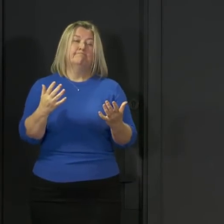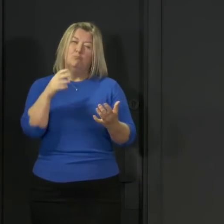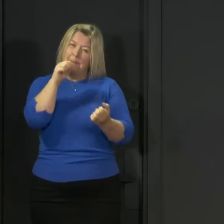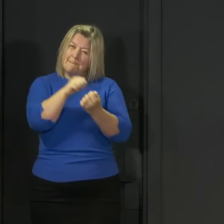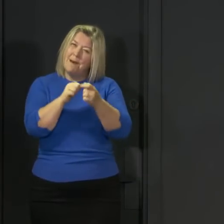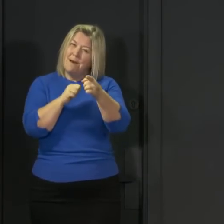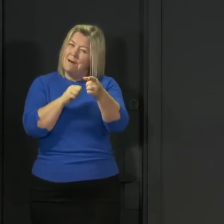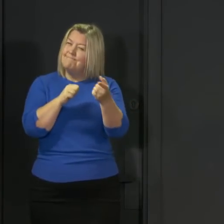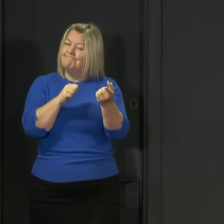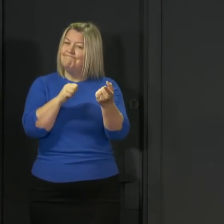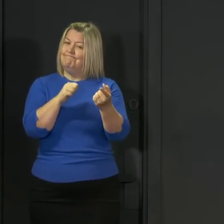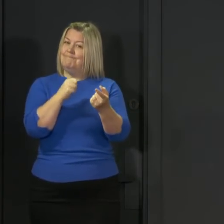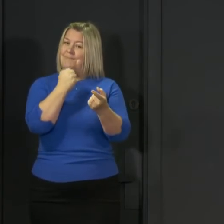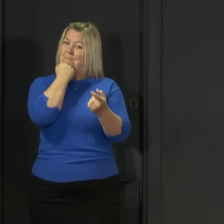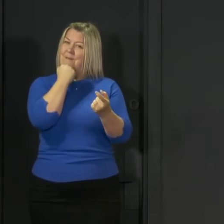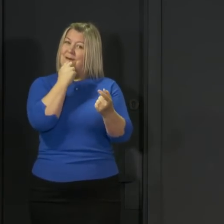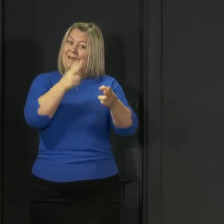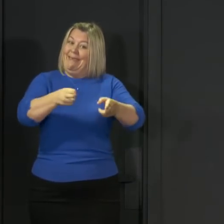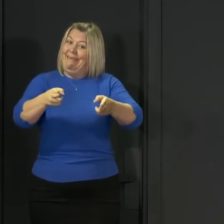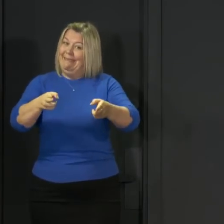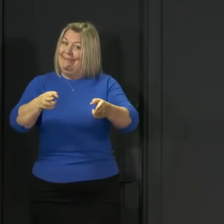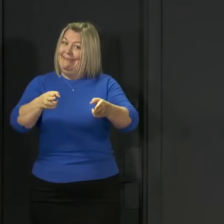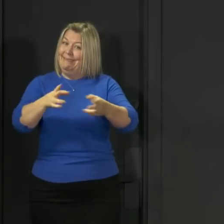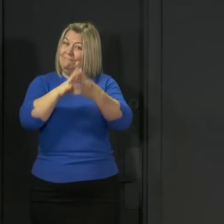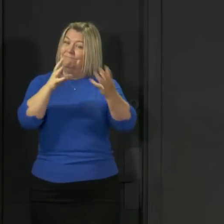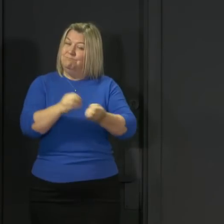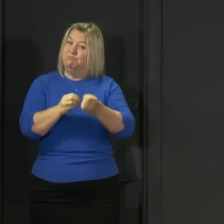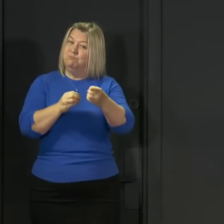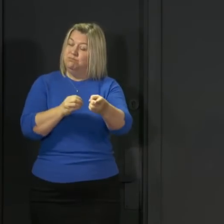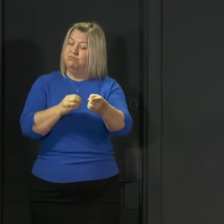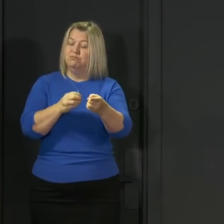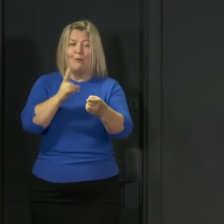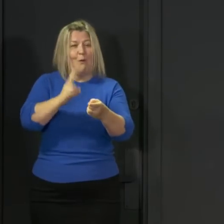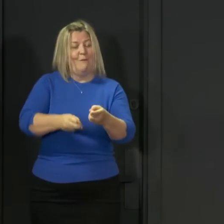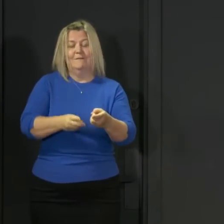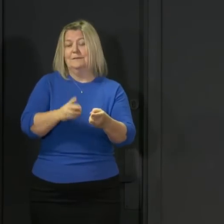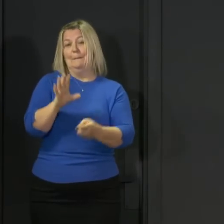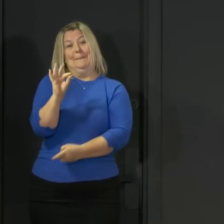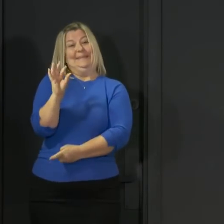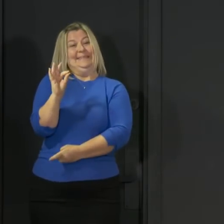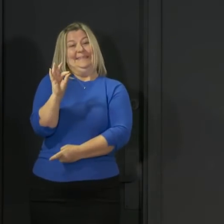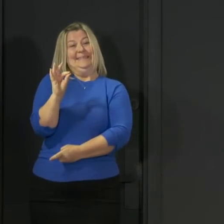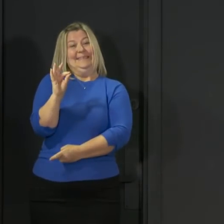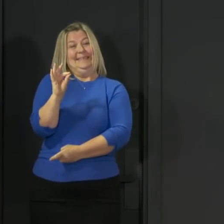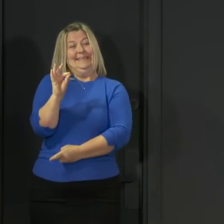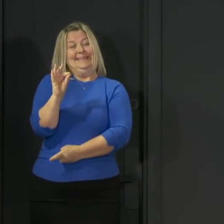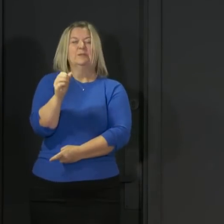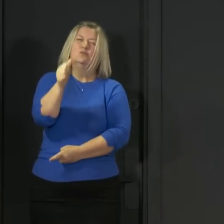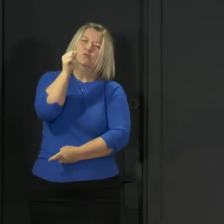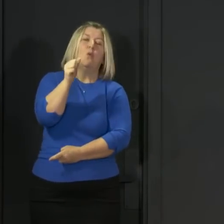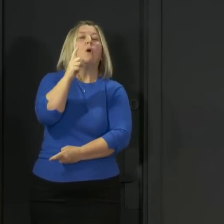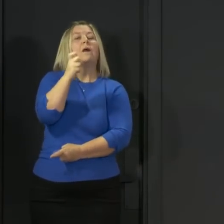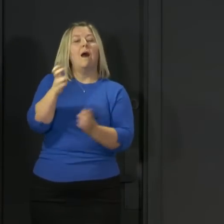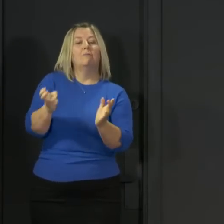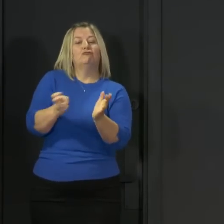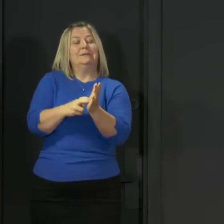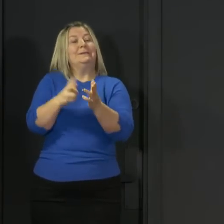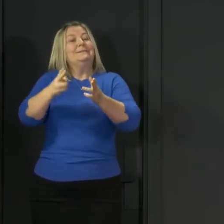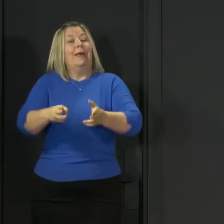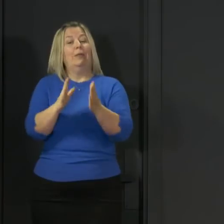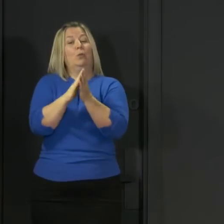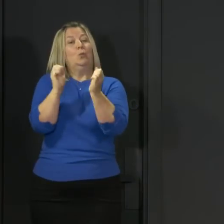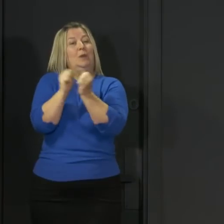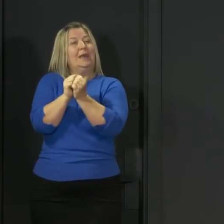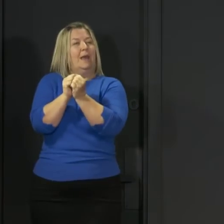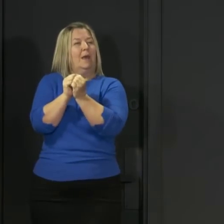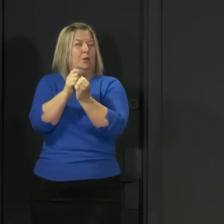into that figure. As I often say on a Monday, although deaths can now be registered at weekends, registration numbers are